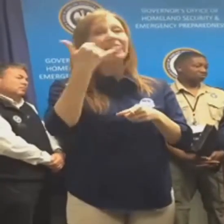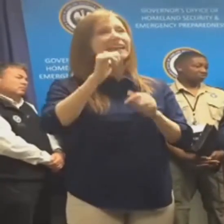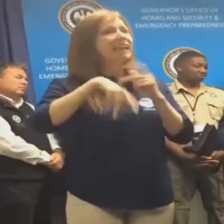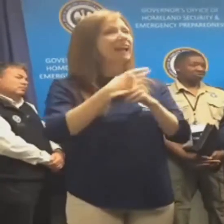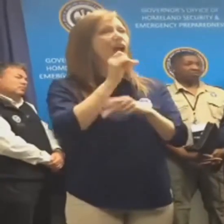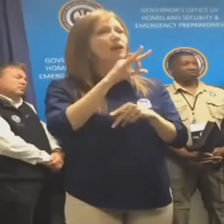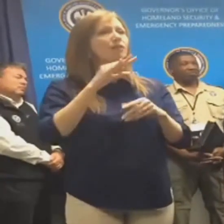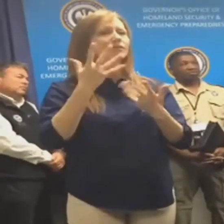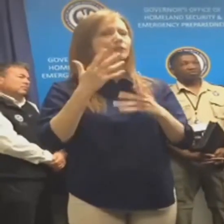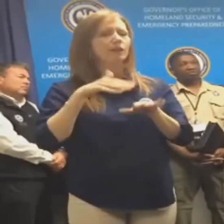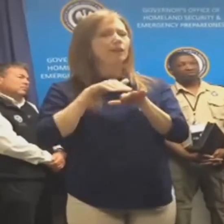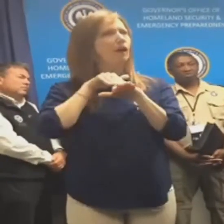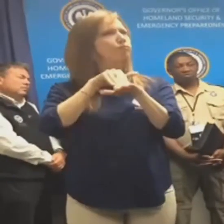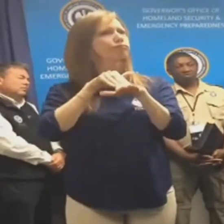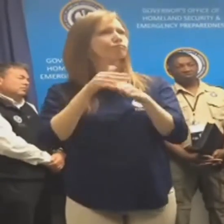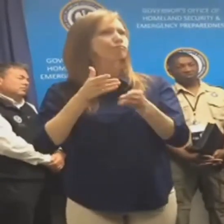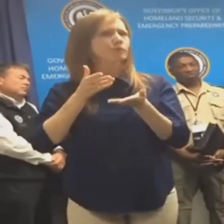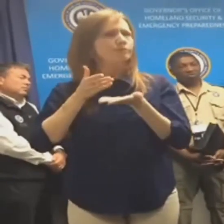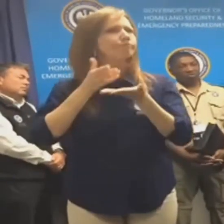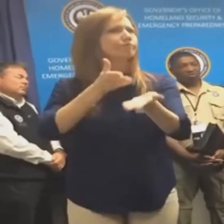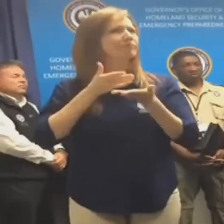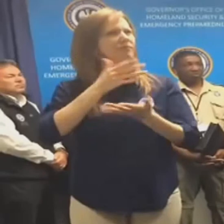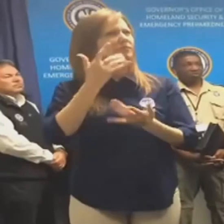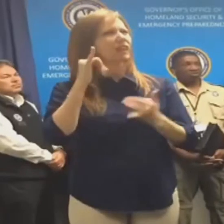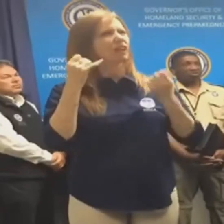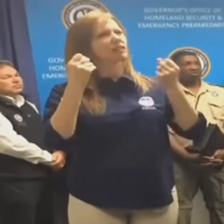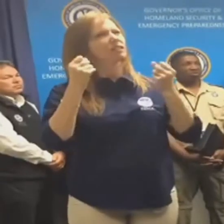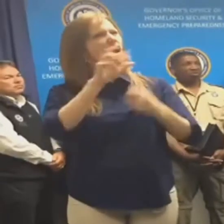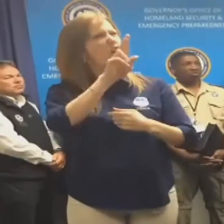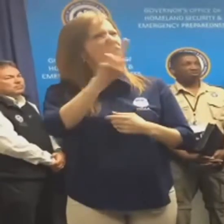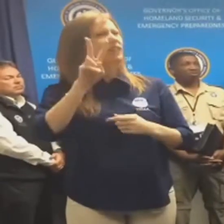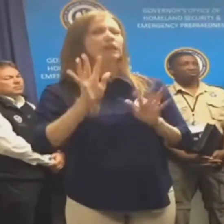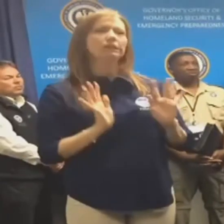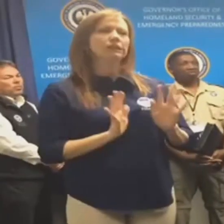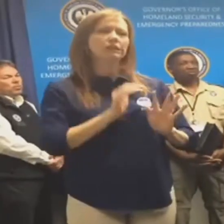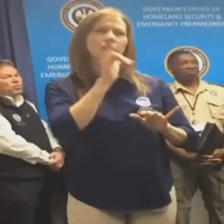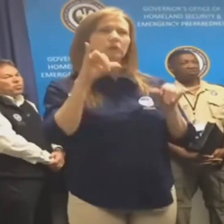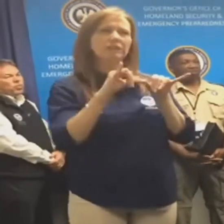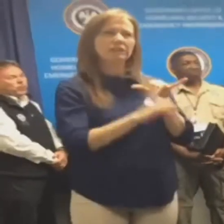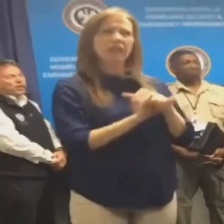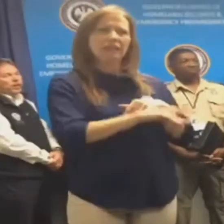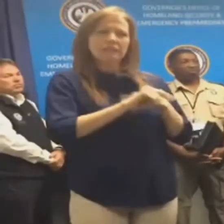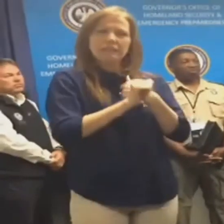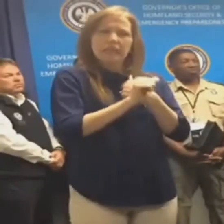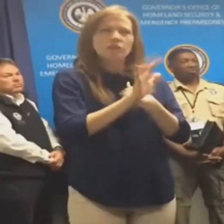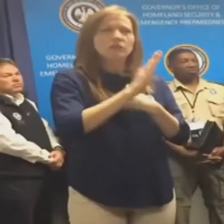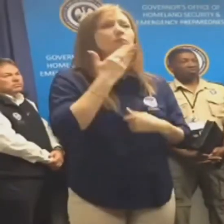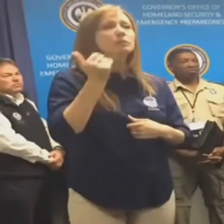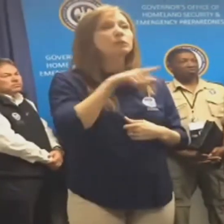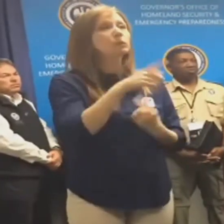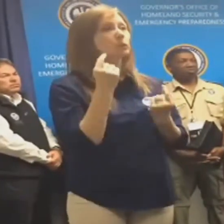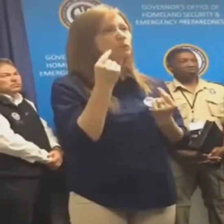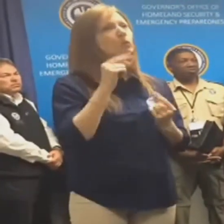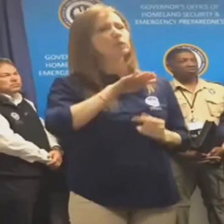trailer, a mobile home or a travel trailer or any other kind of trailer if you have the